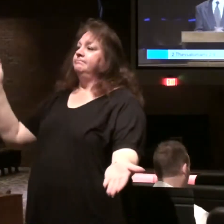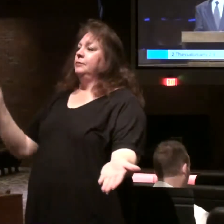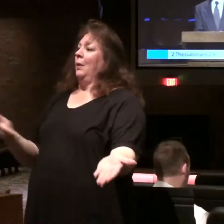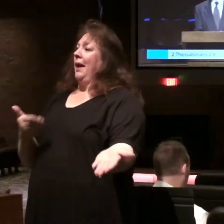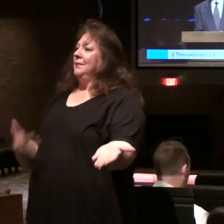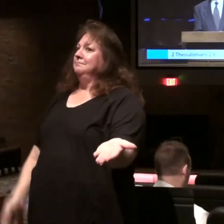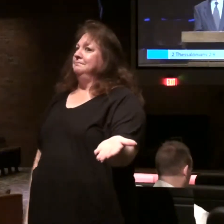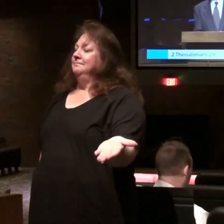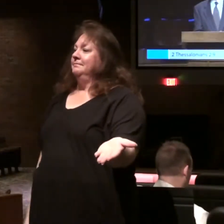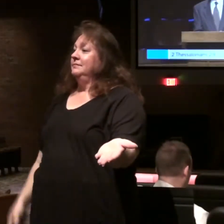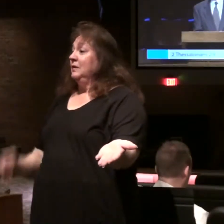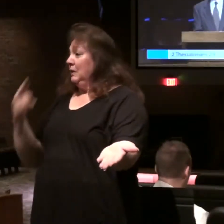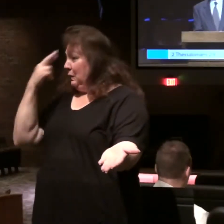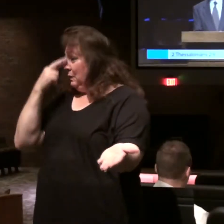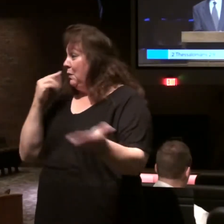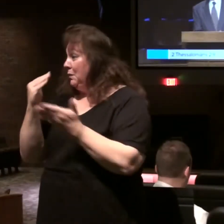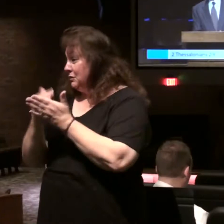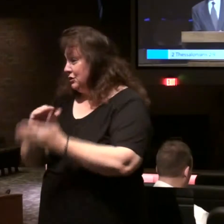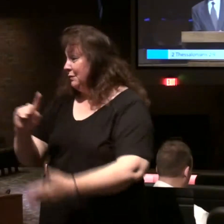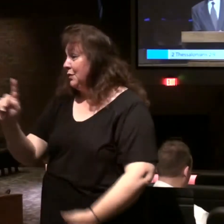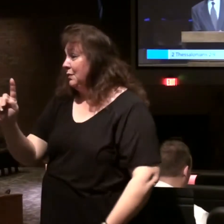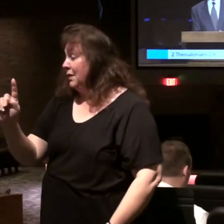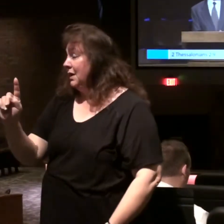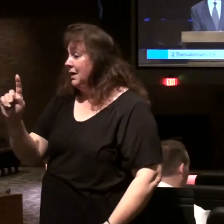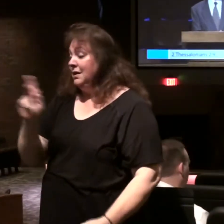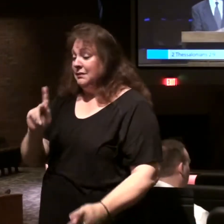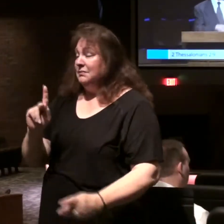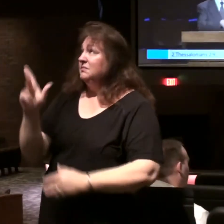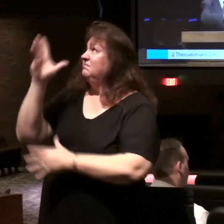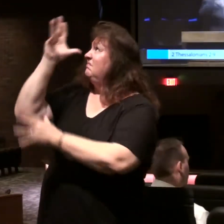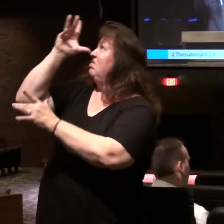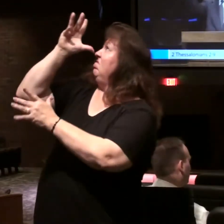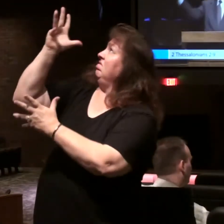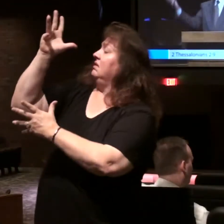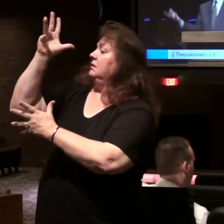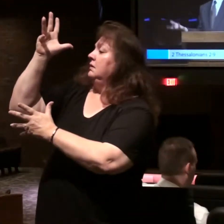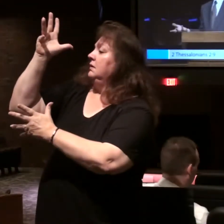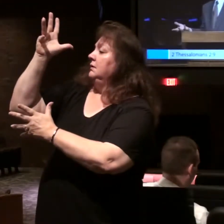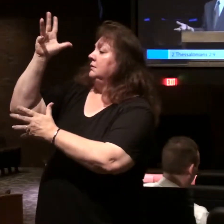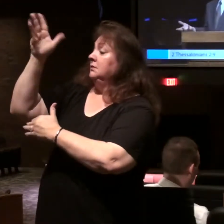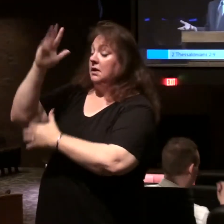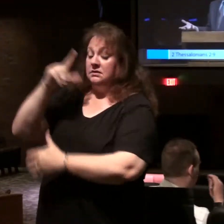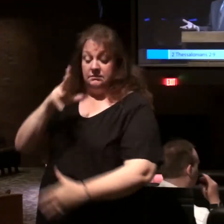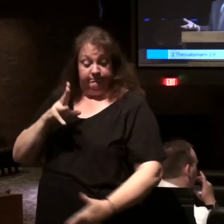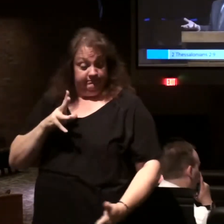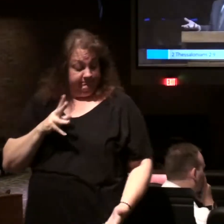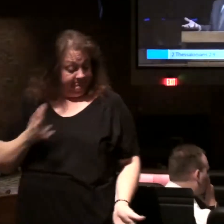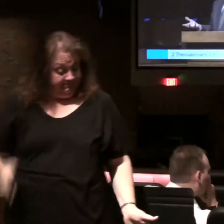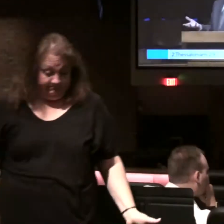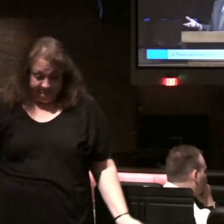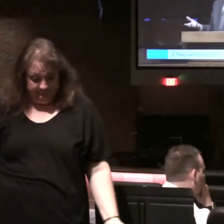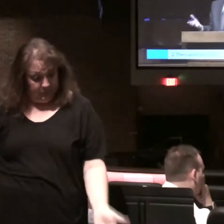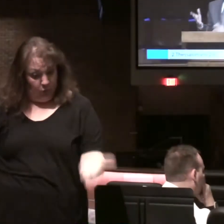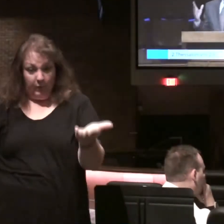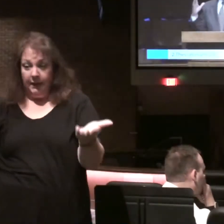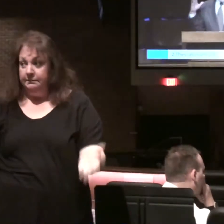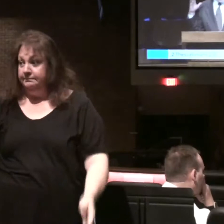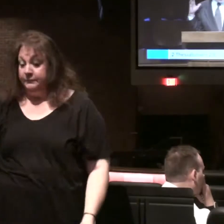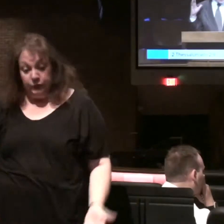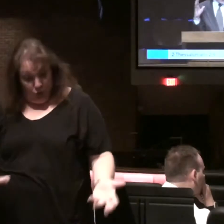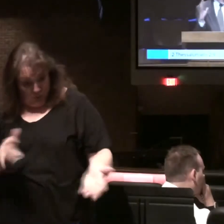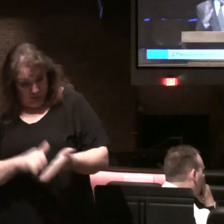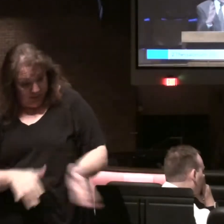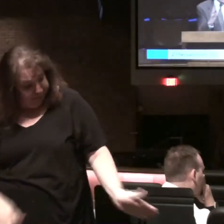Romans 1 when they chose to reject God and his revelation he gave them over to their sinful desires